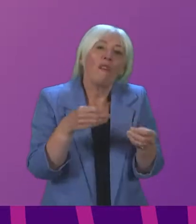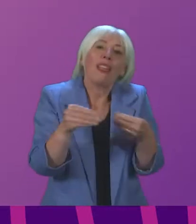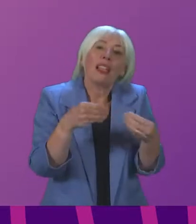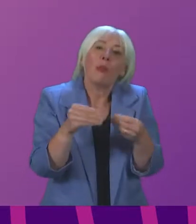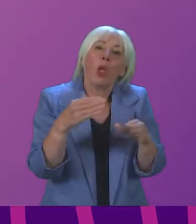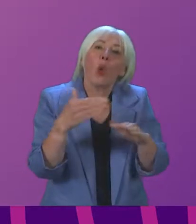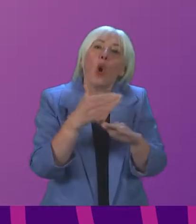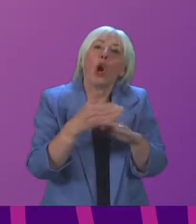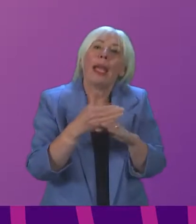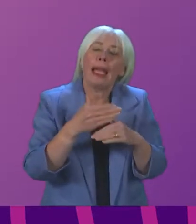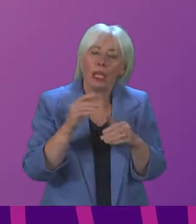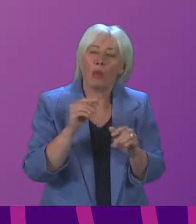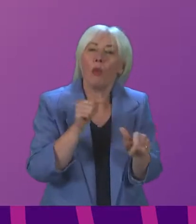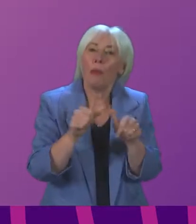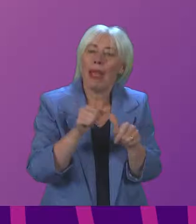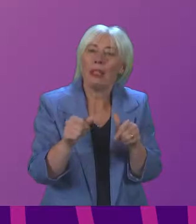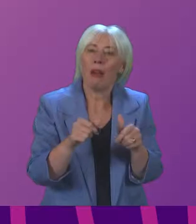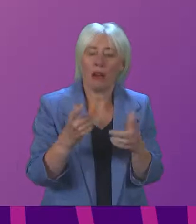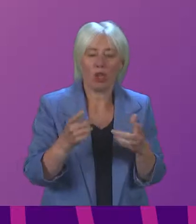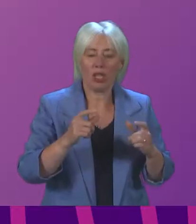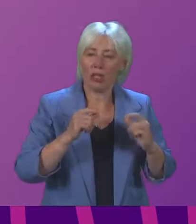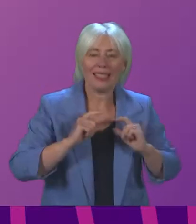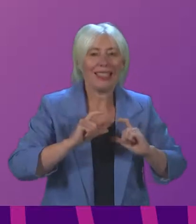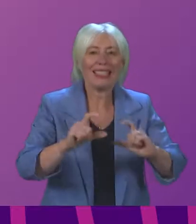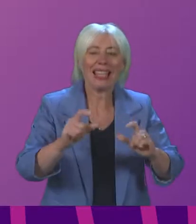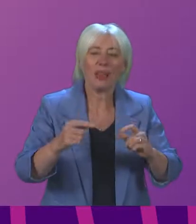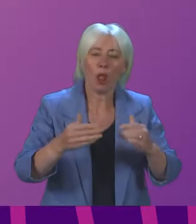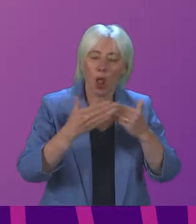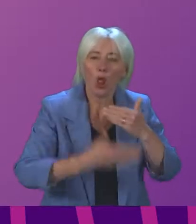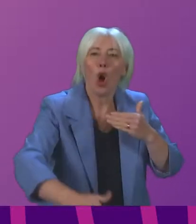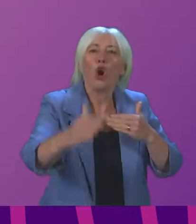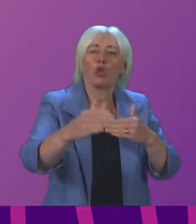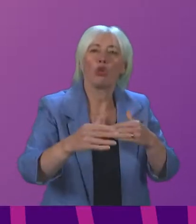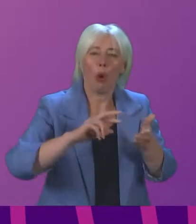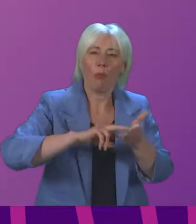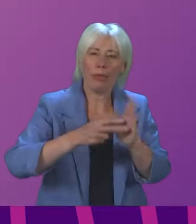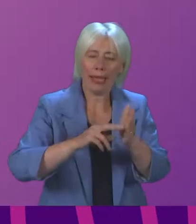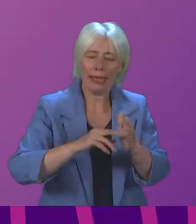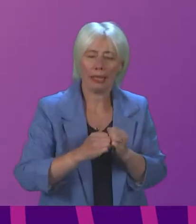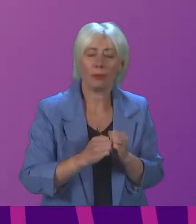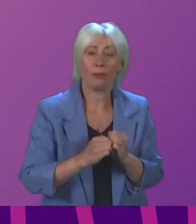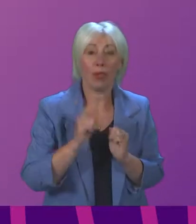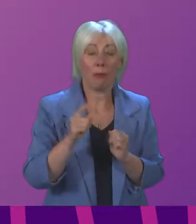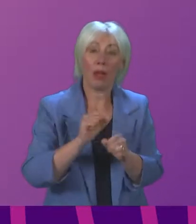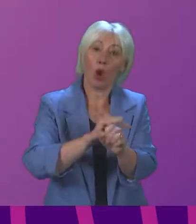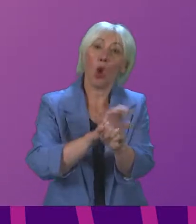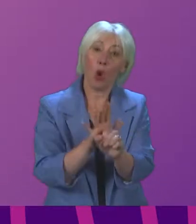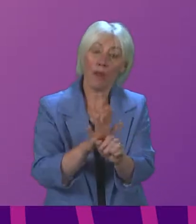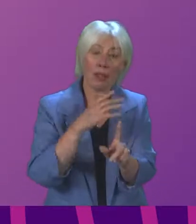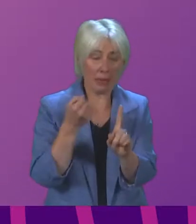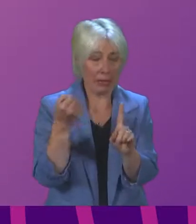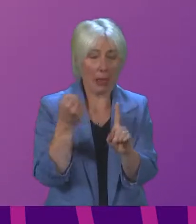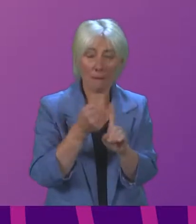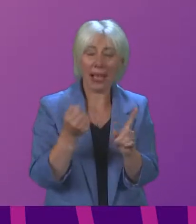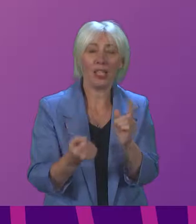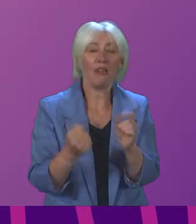to address this alongside sustainable long-term workforce planning. On that last point, COVID-19 has impacted on